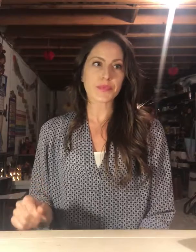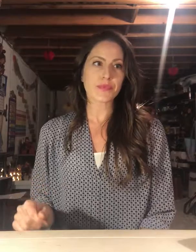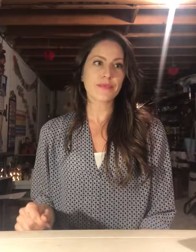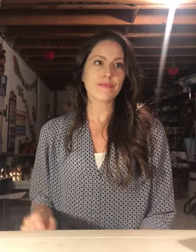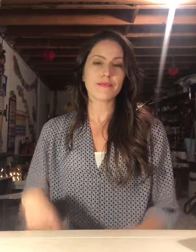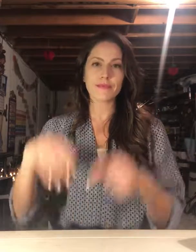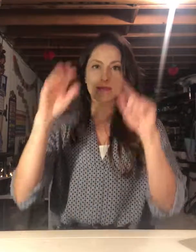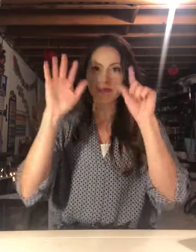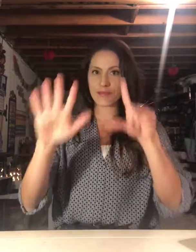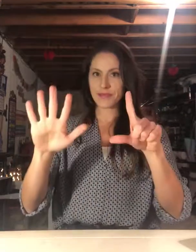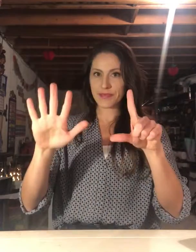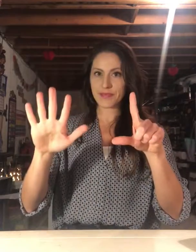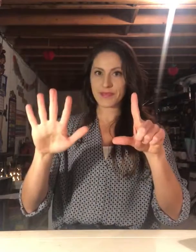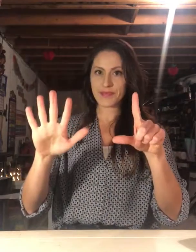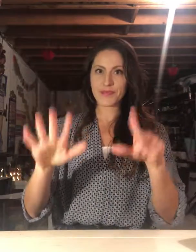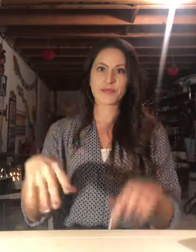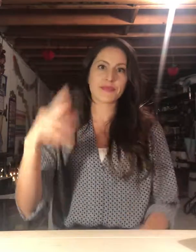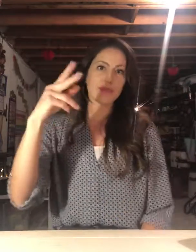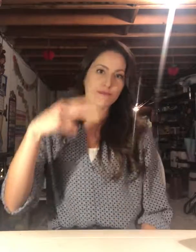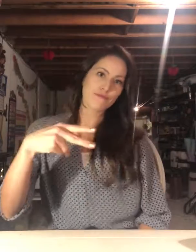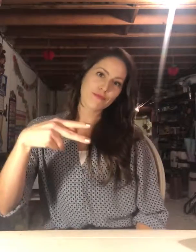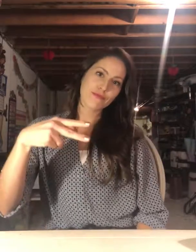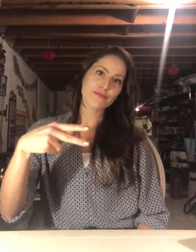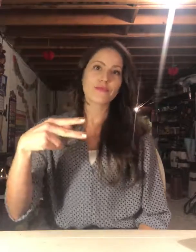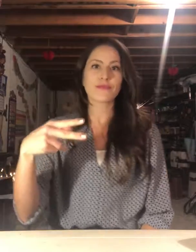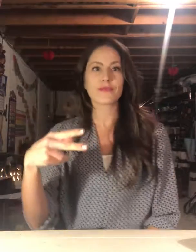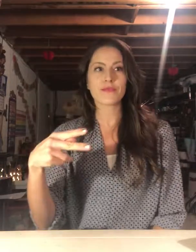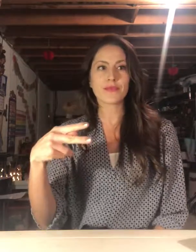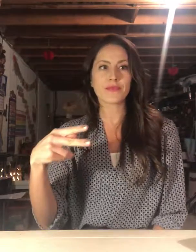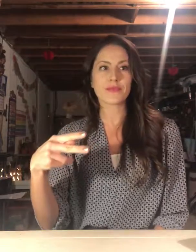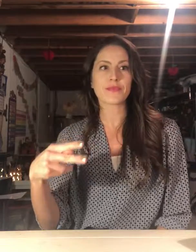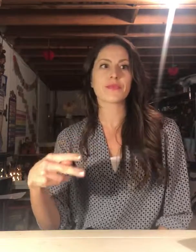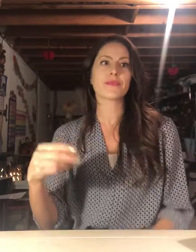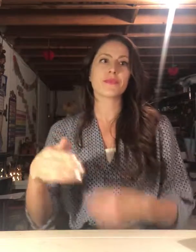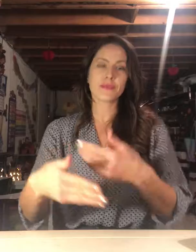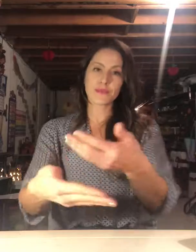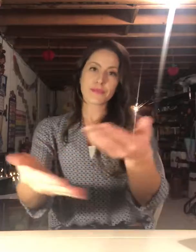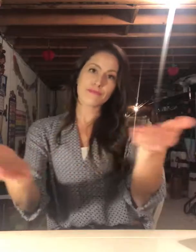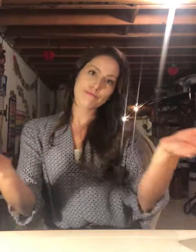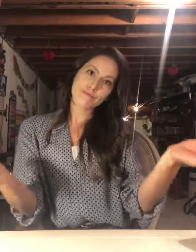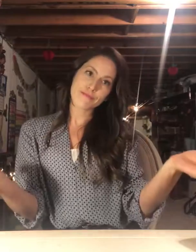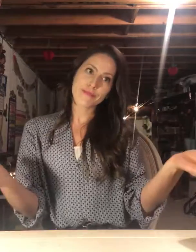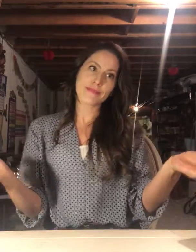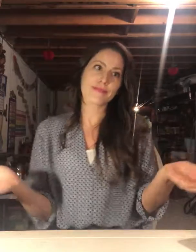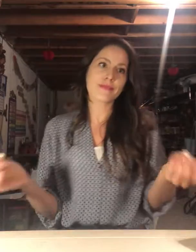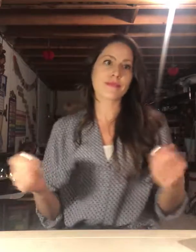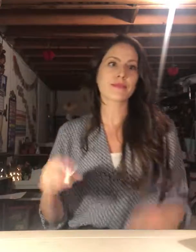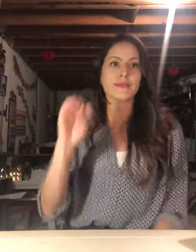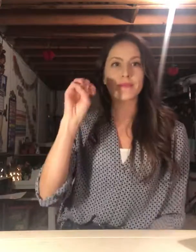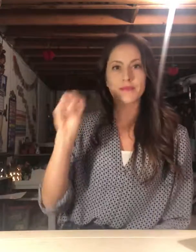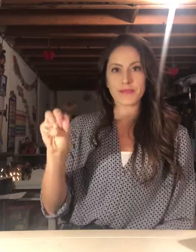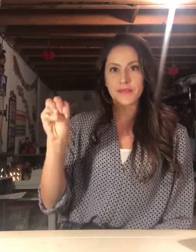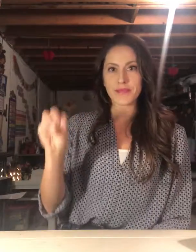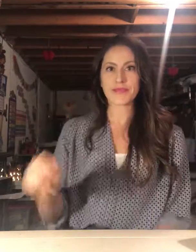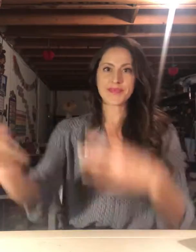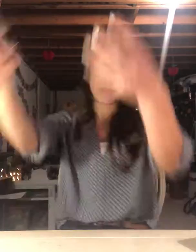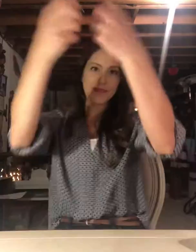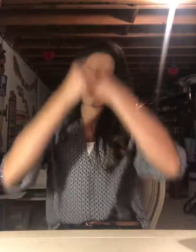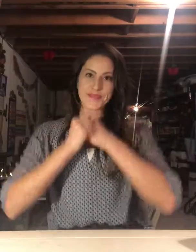In 700, Ghana was known as the land of gold. The Mali nation took